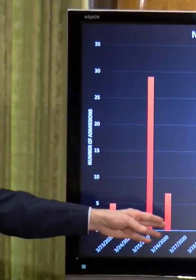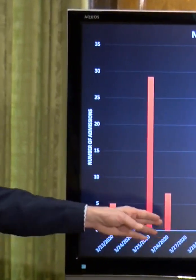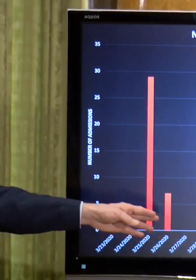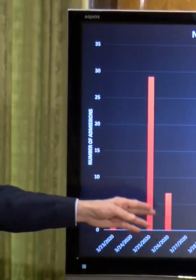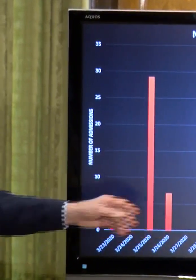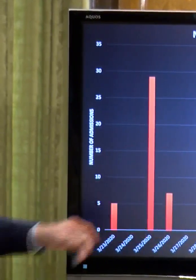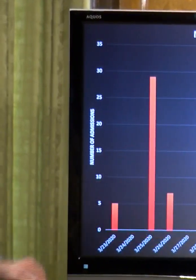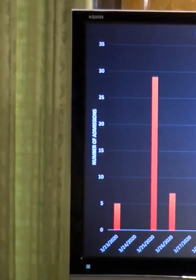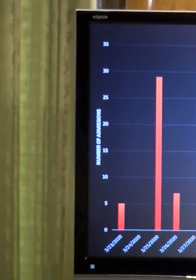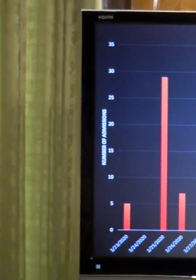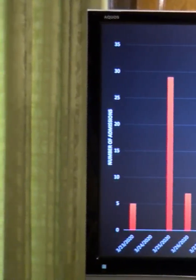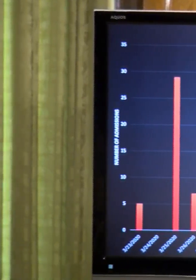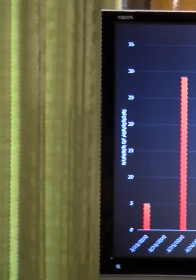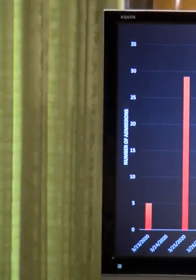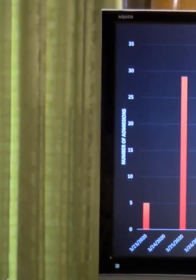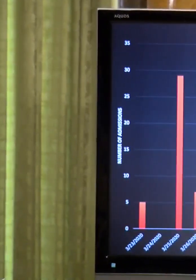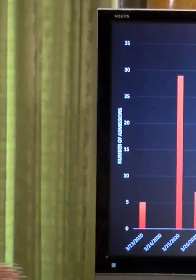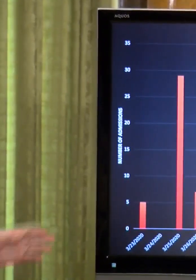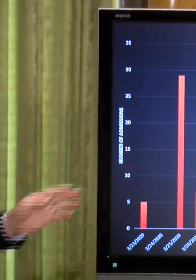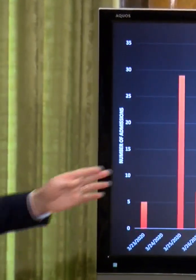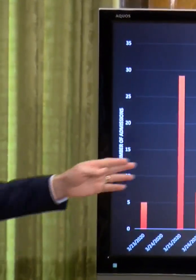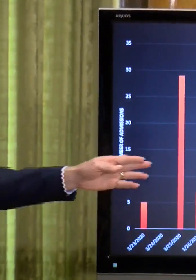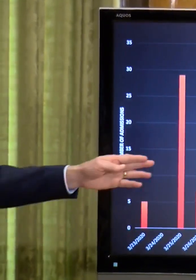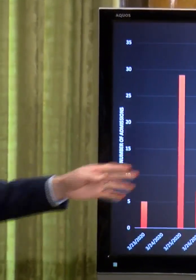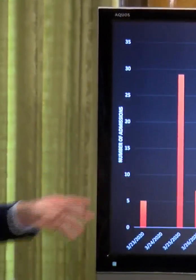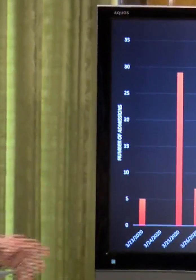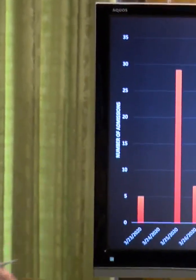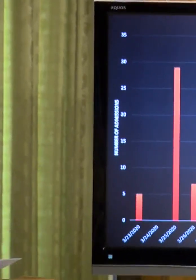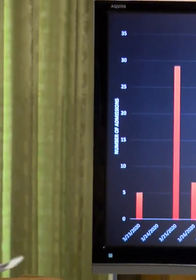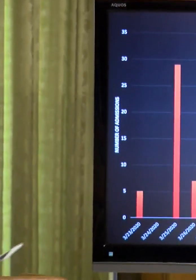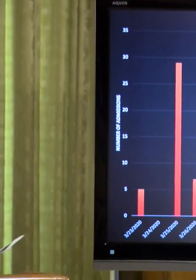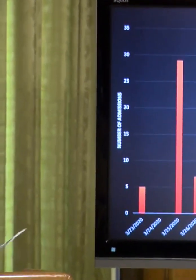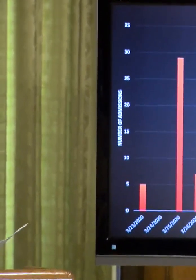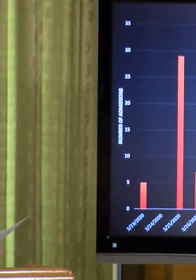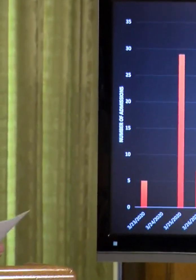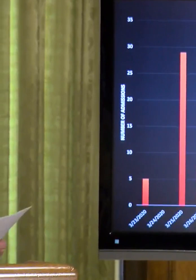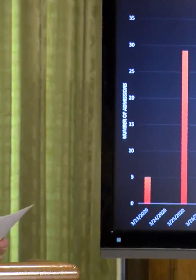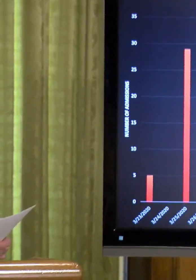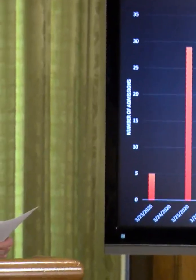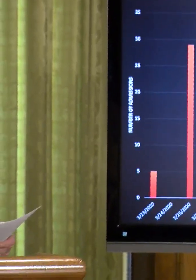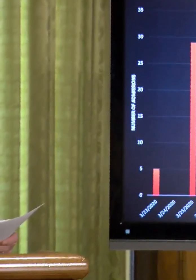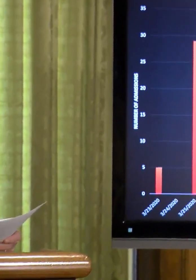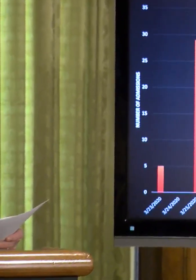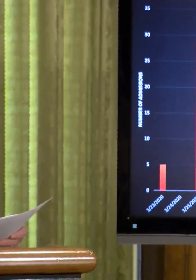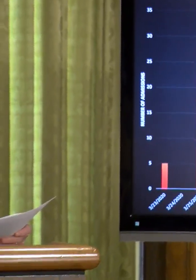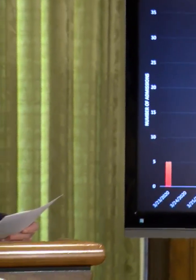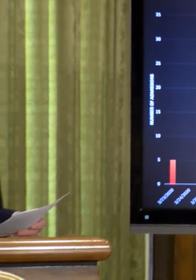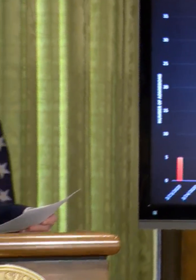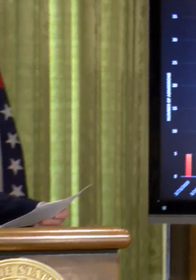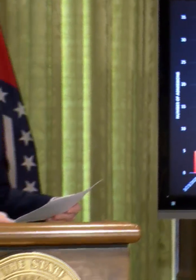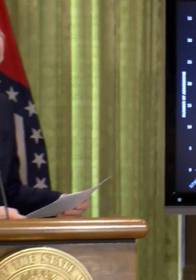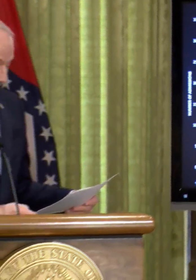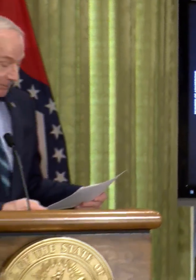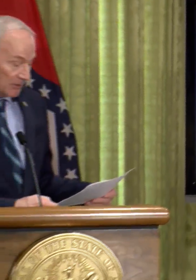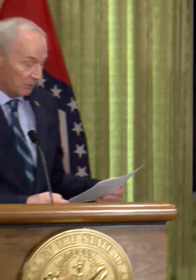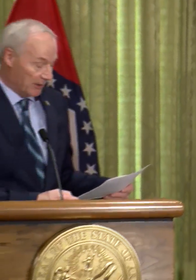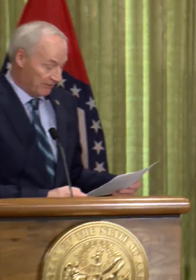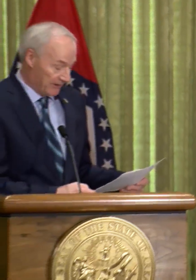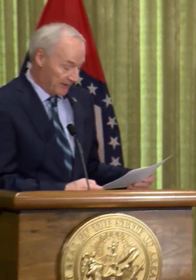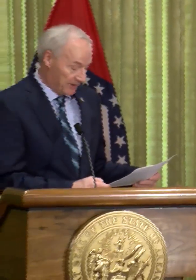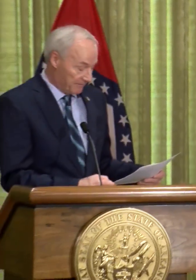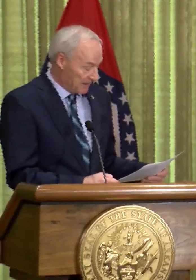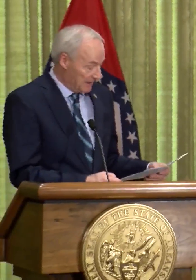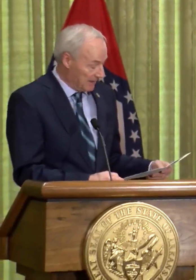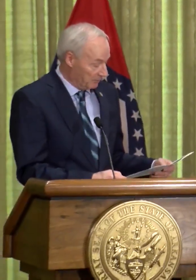means there have been zero that have been newly hospitalized. And if you go on down to the latest time frame, which is April